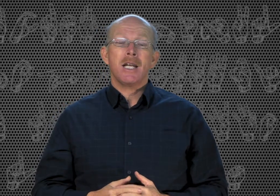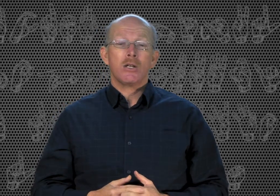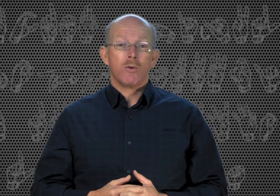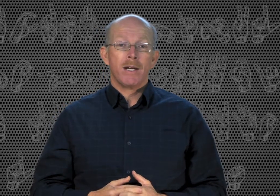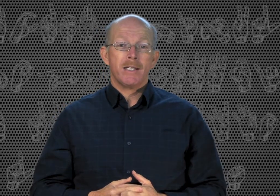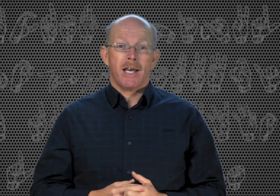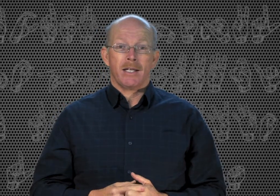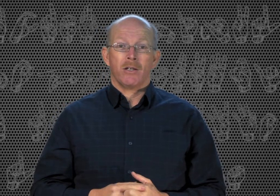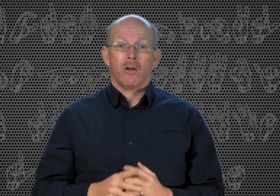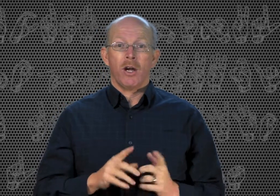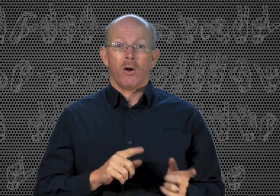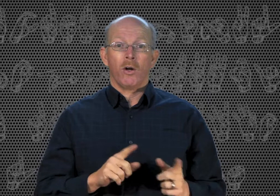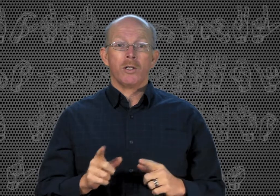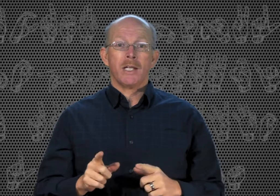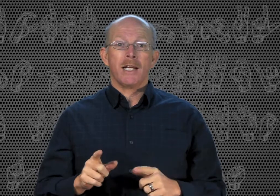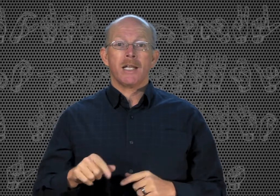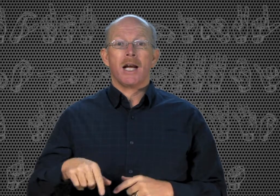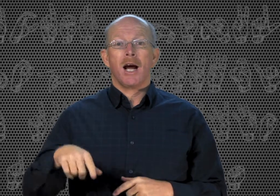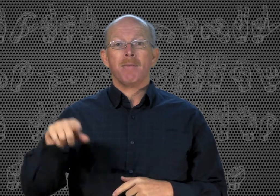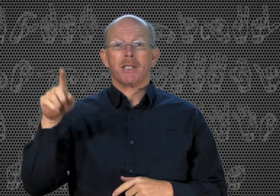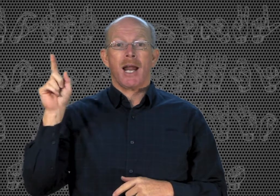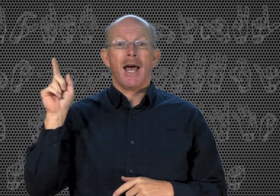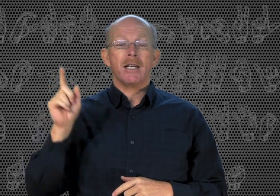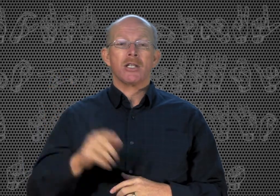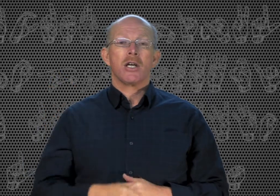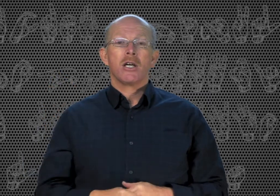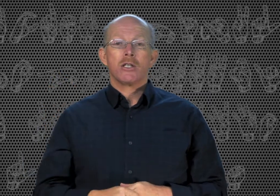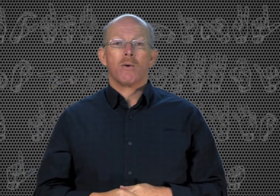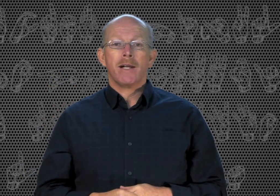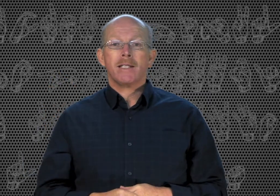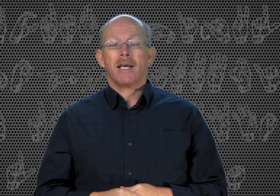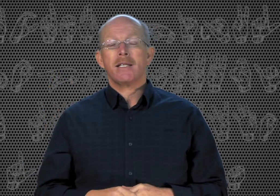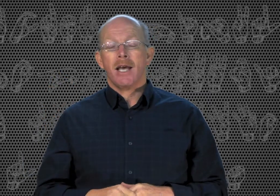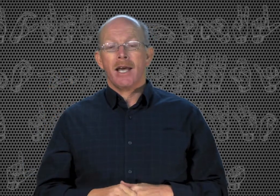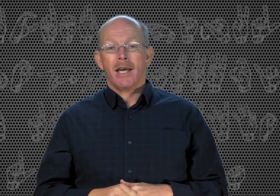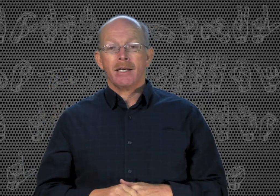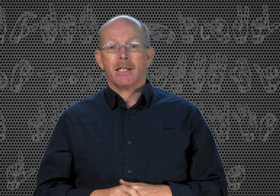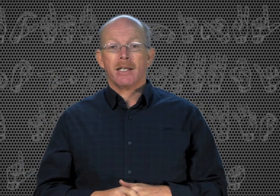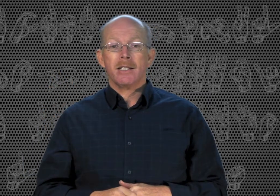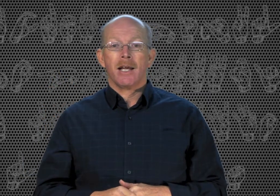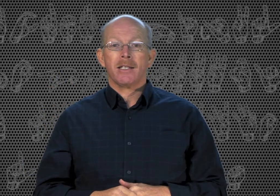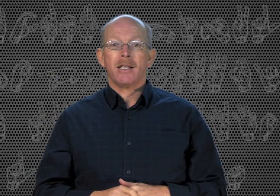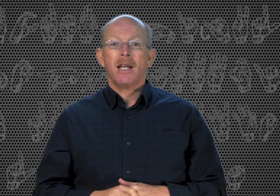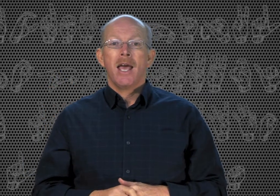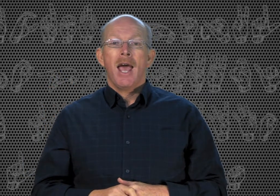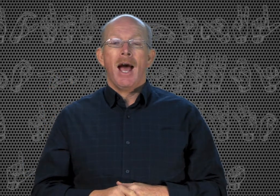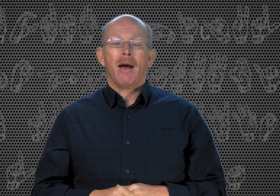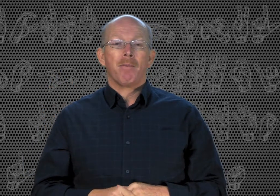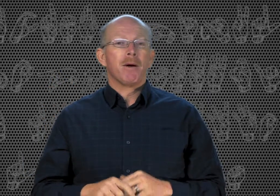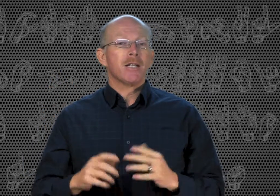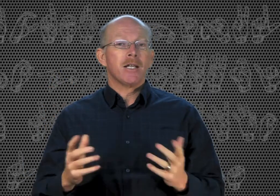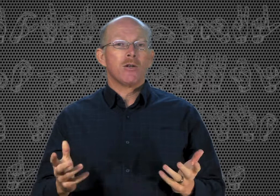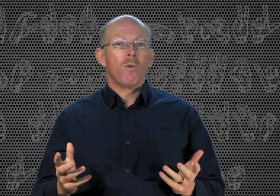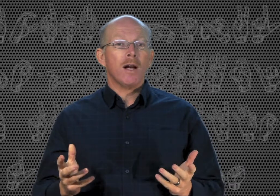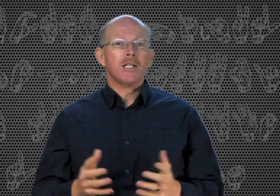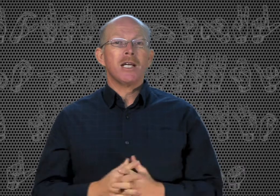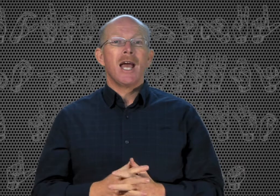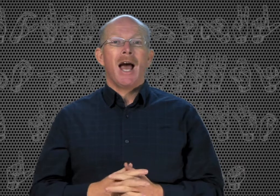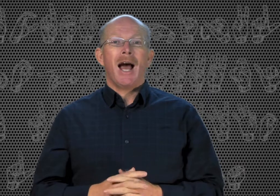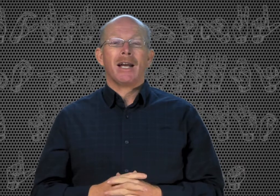26. So you can go to LearnSigns.com slash 26 and get to this lesson. I appreciate you watching. I